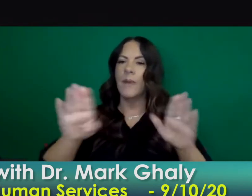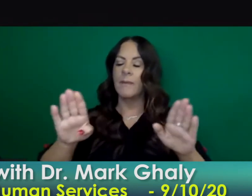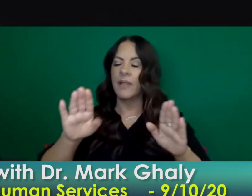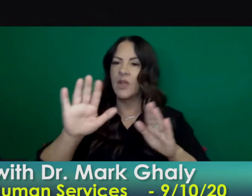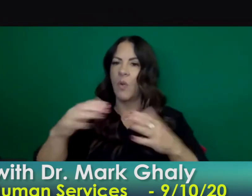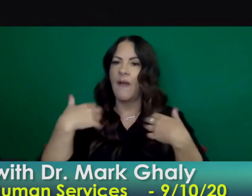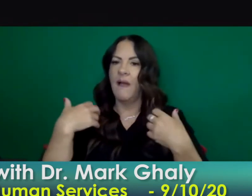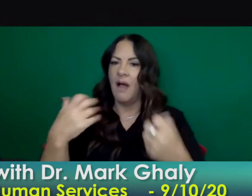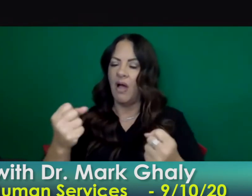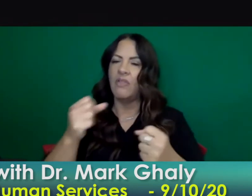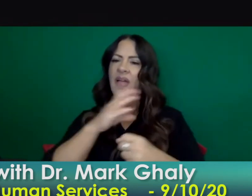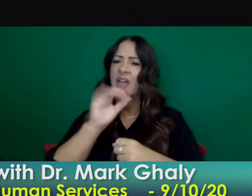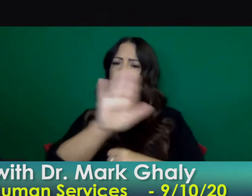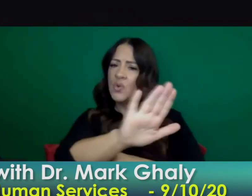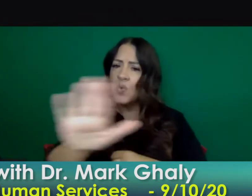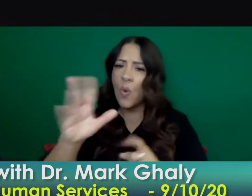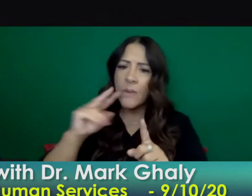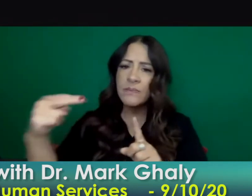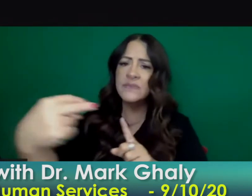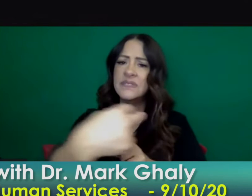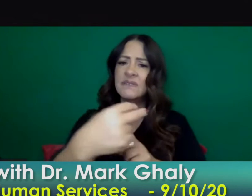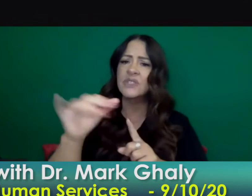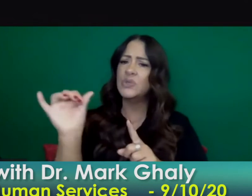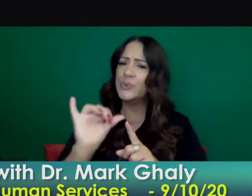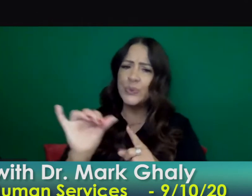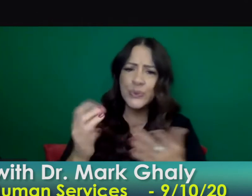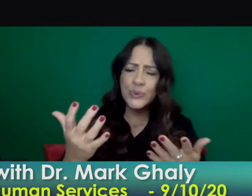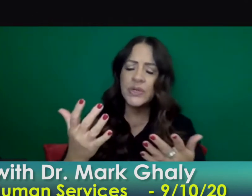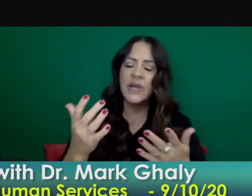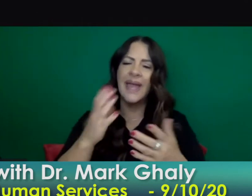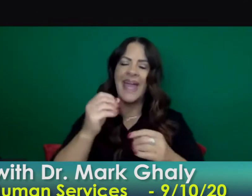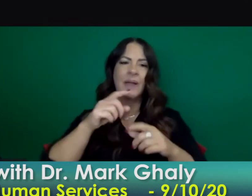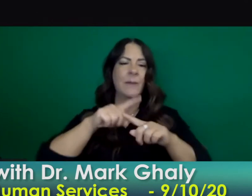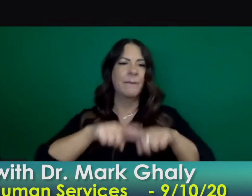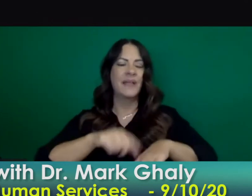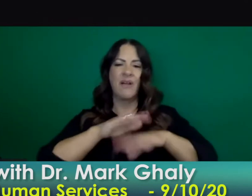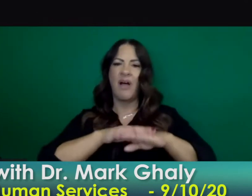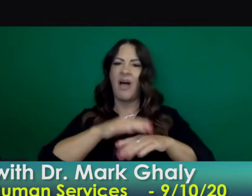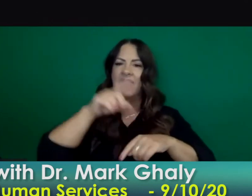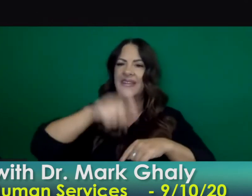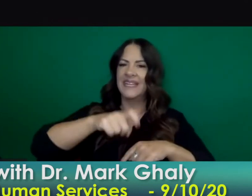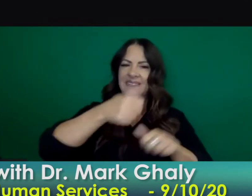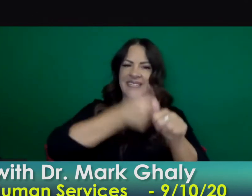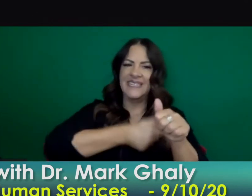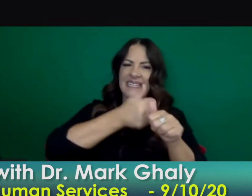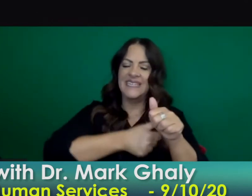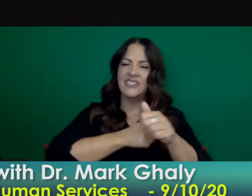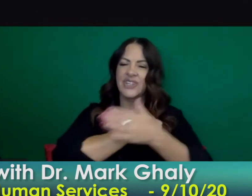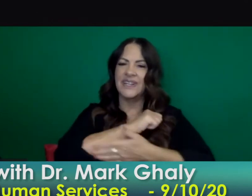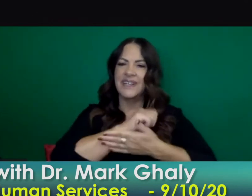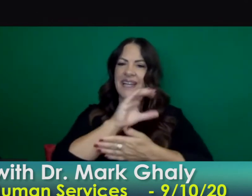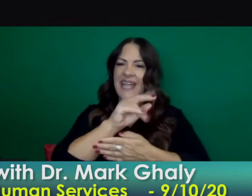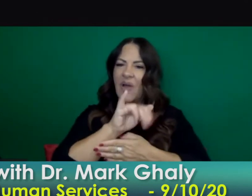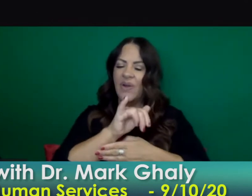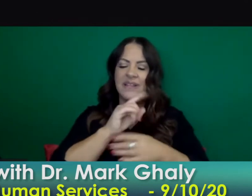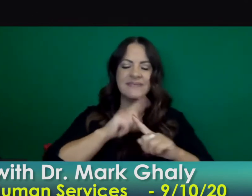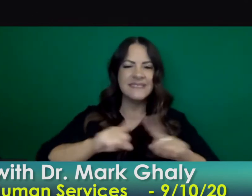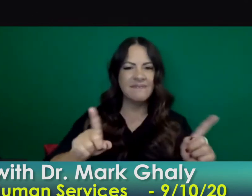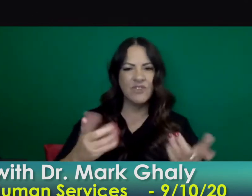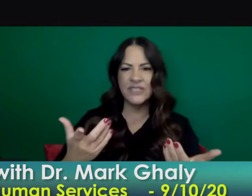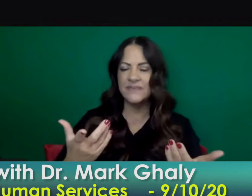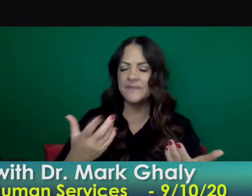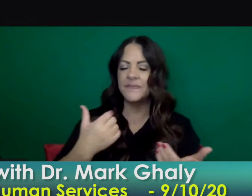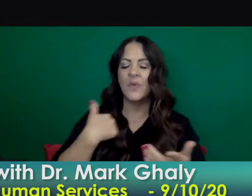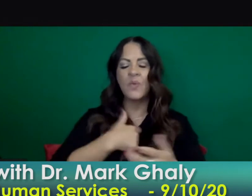collection of the needs across 58 counties and that's different than what's happening uh in some of our local areas so